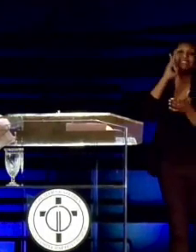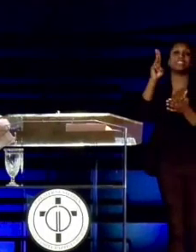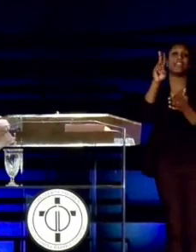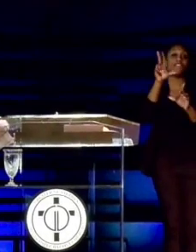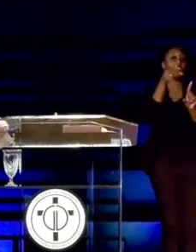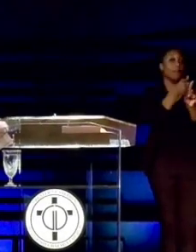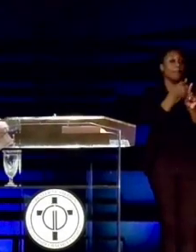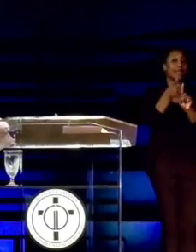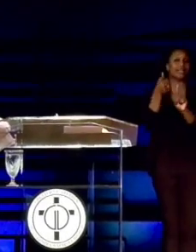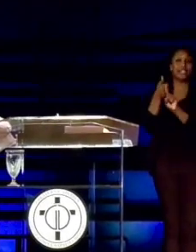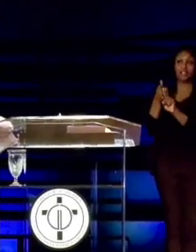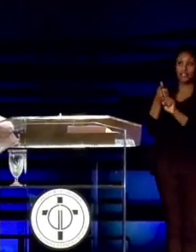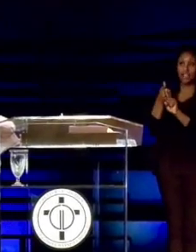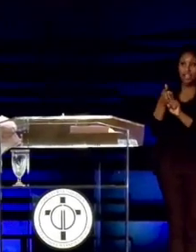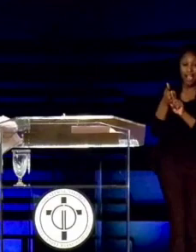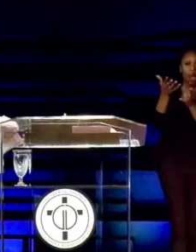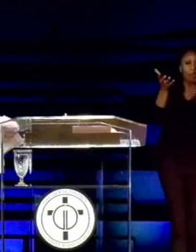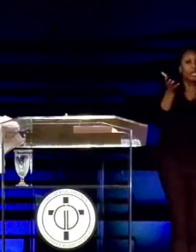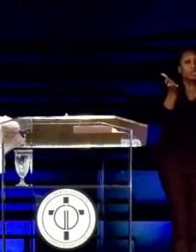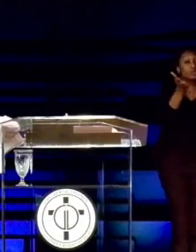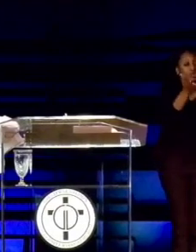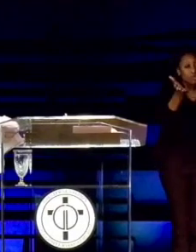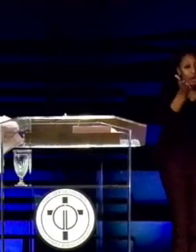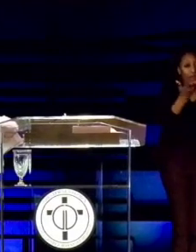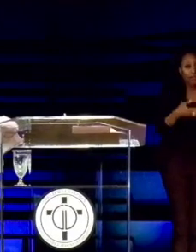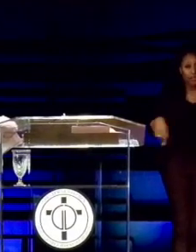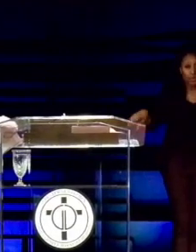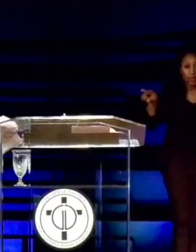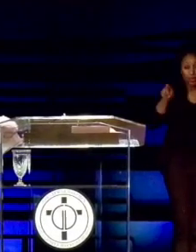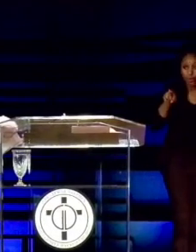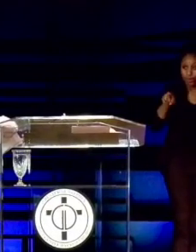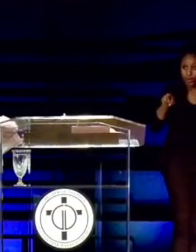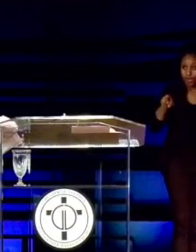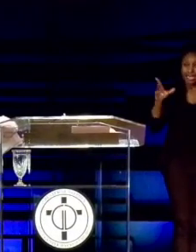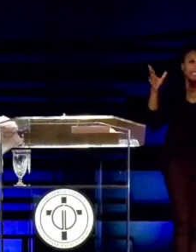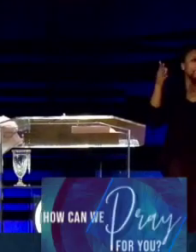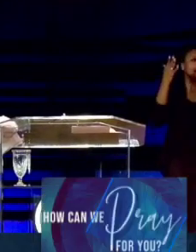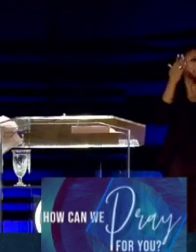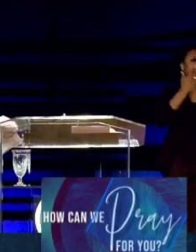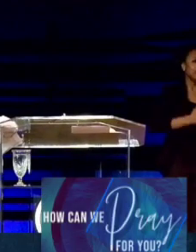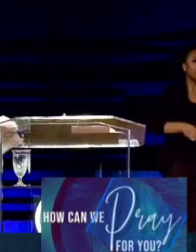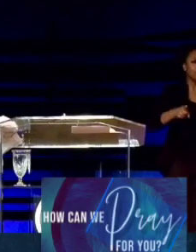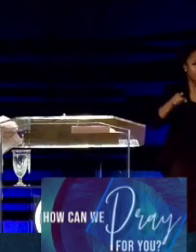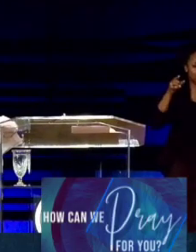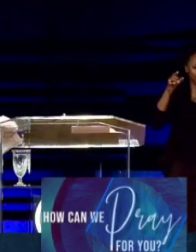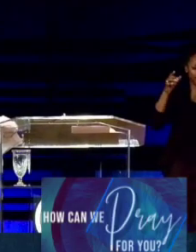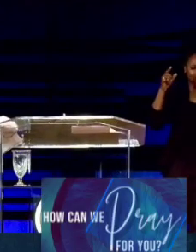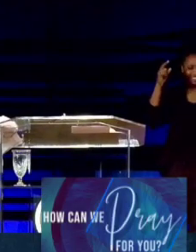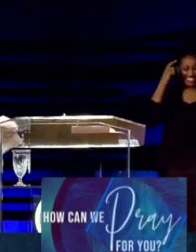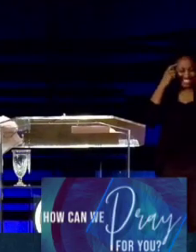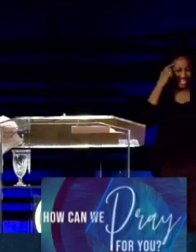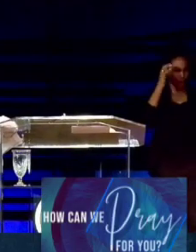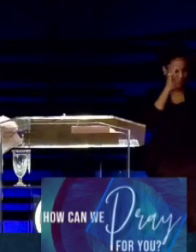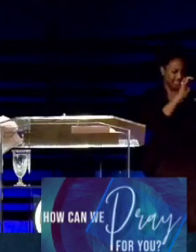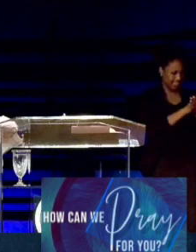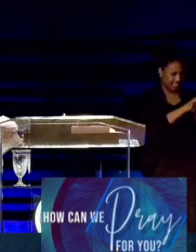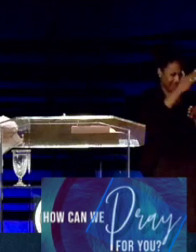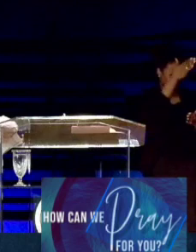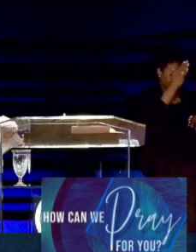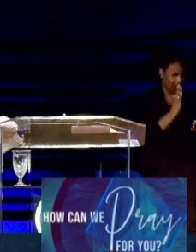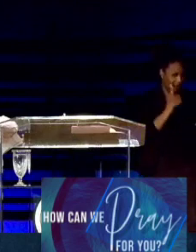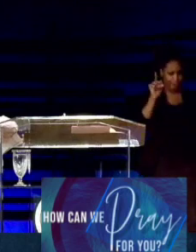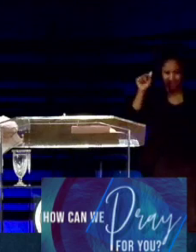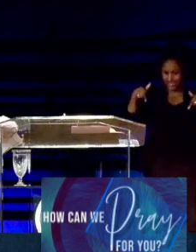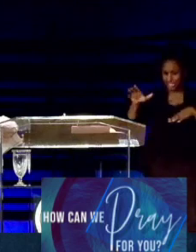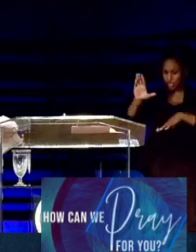myself. And I want to serve notice on you still. Some of y'all that say, I believe in God, but I don't like his church.